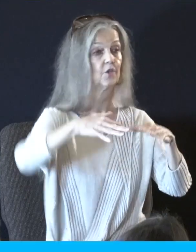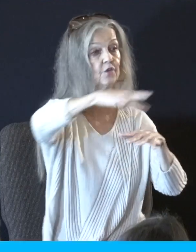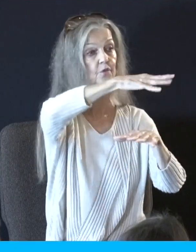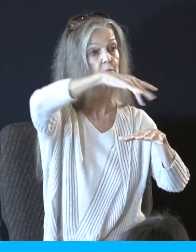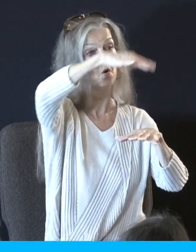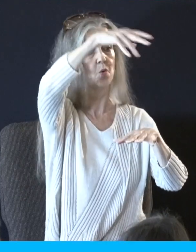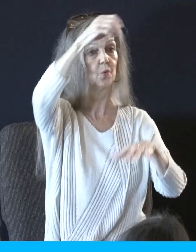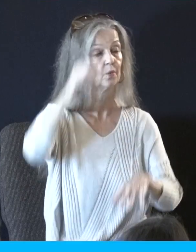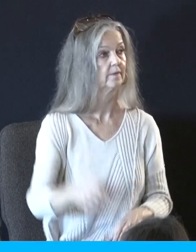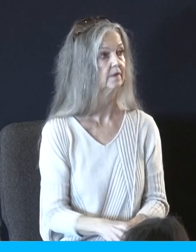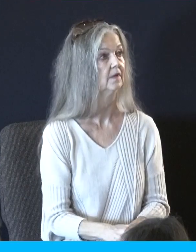so now the perspective of where it happened.